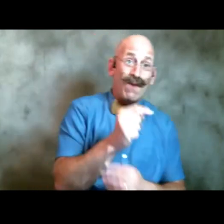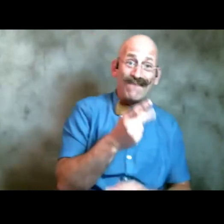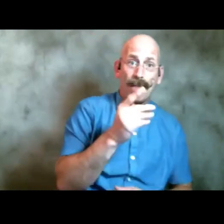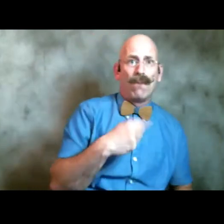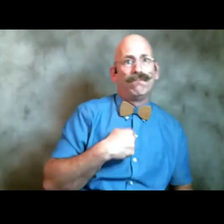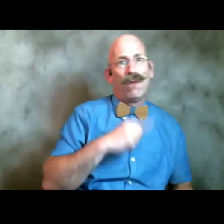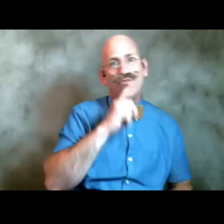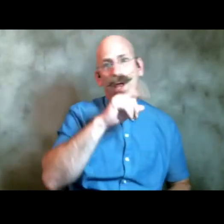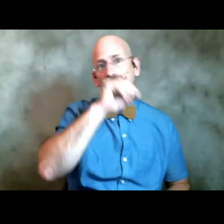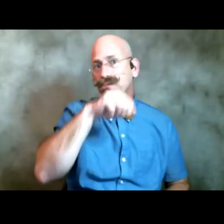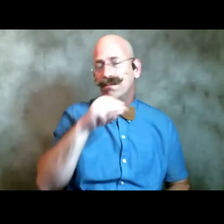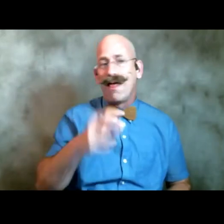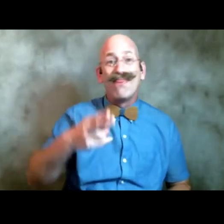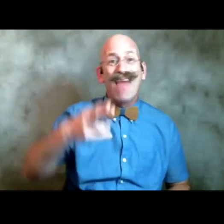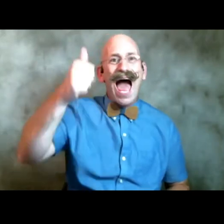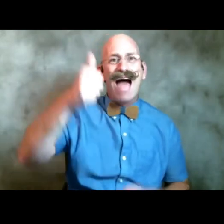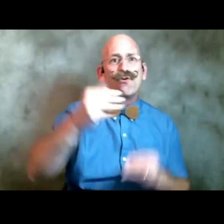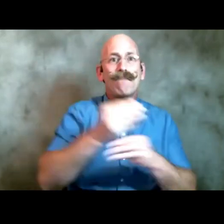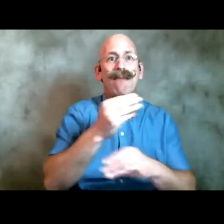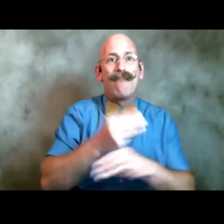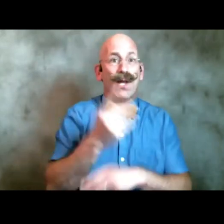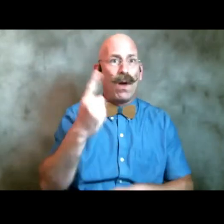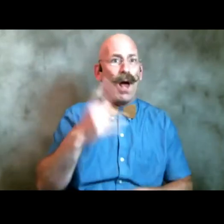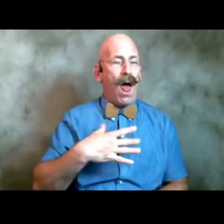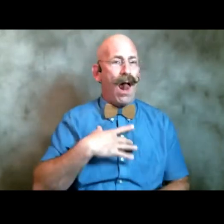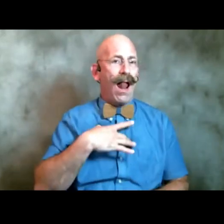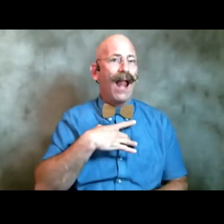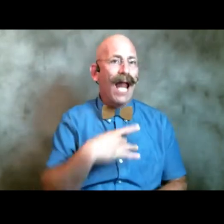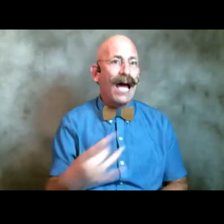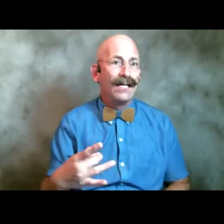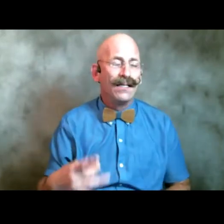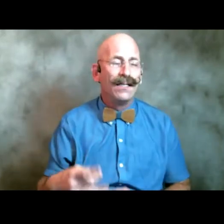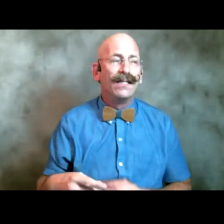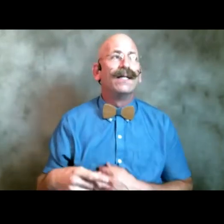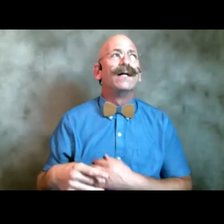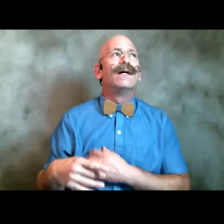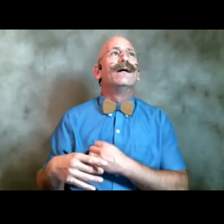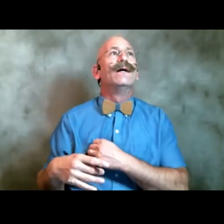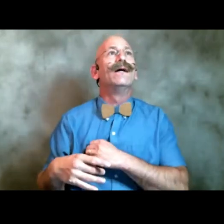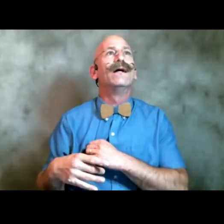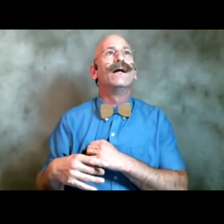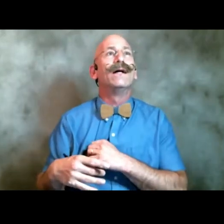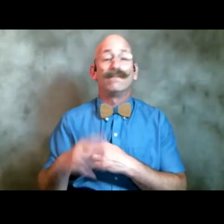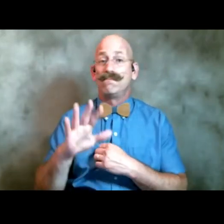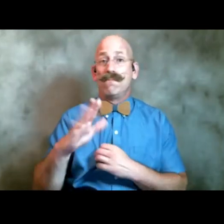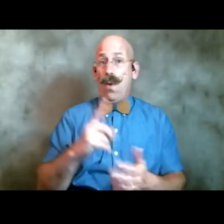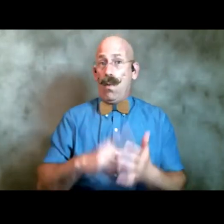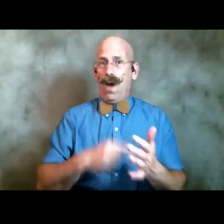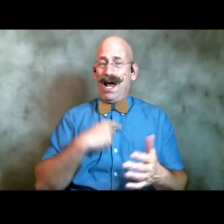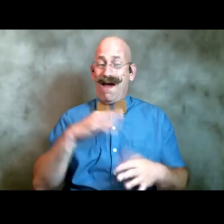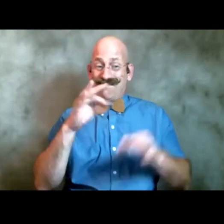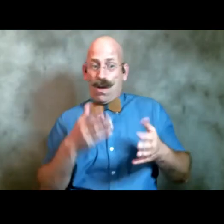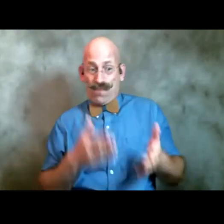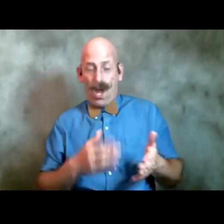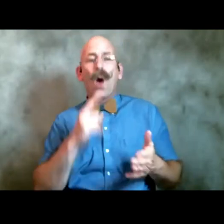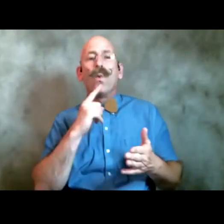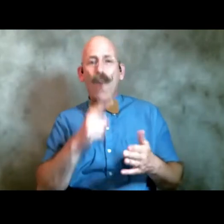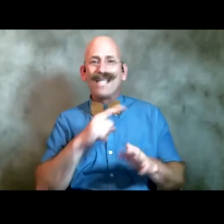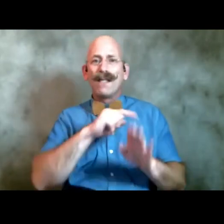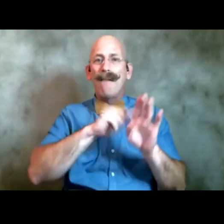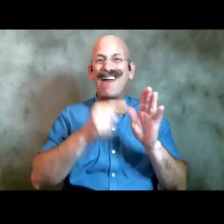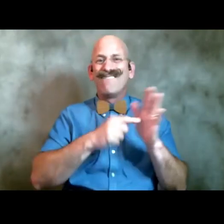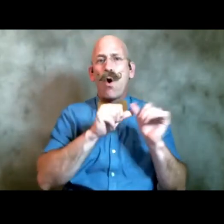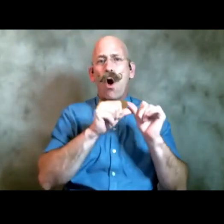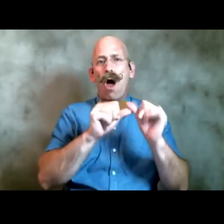that one the higher mathematics the the the because for what i found in there was a sustained metaphor all the way